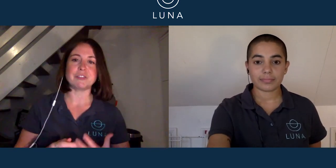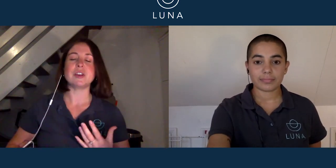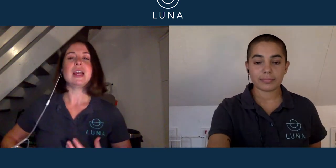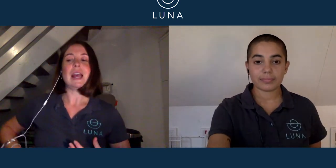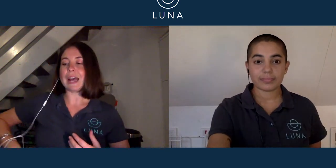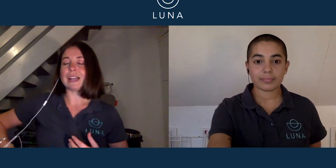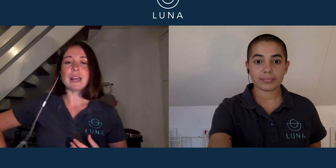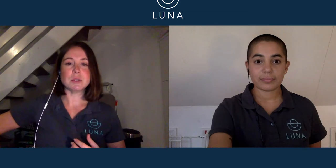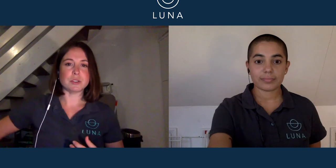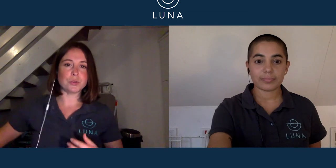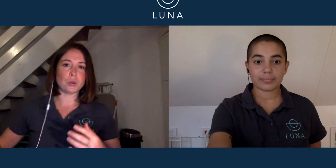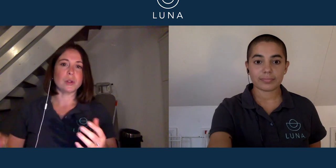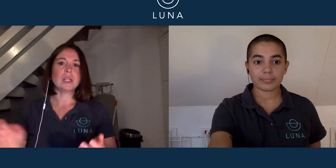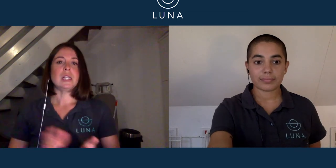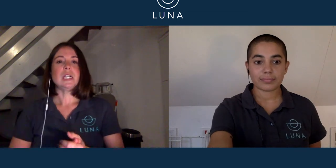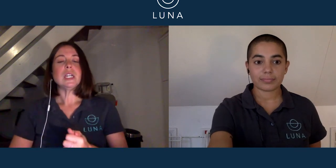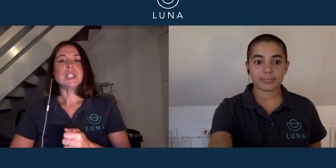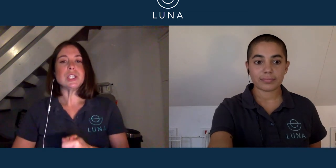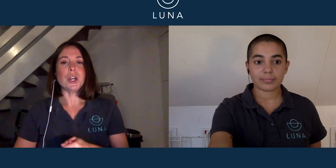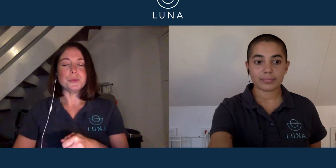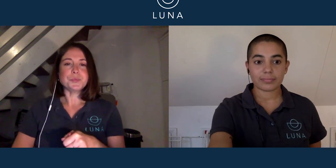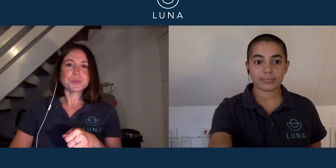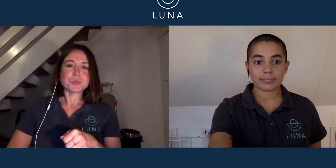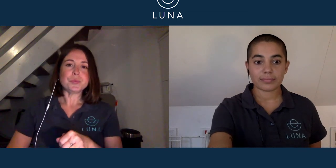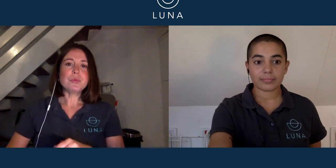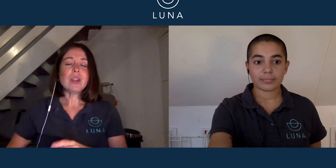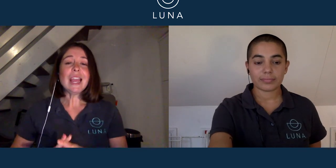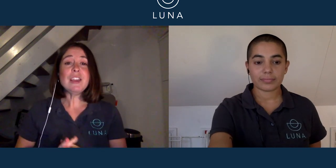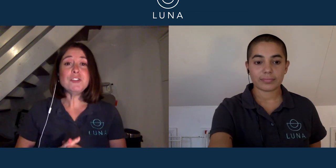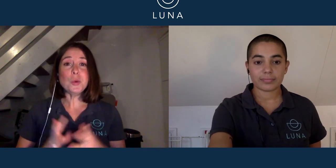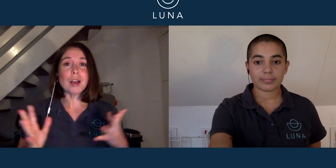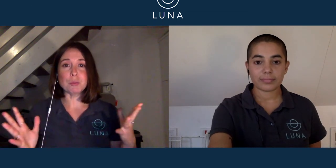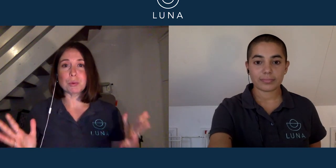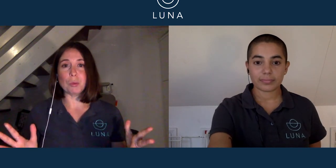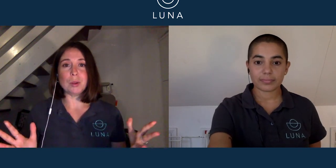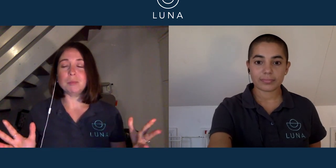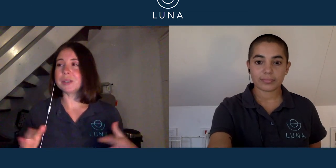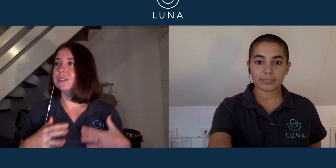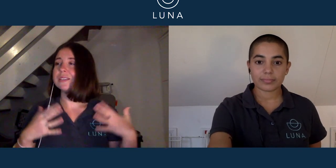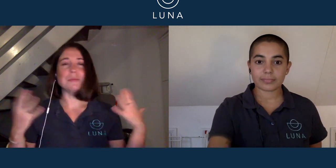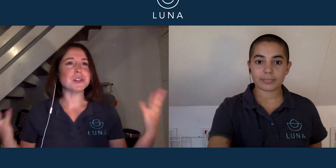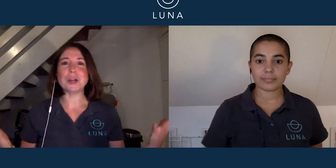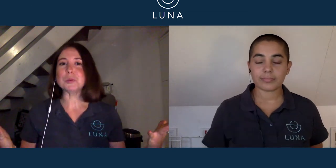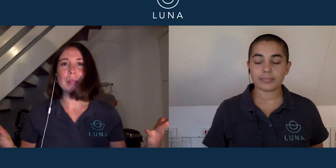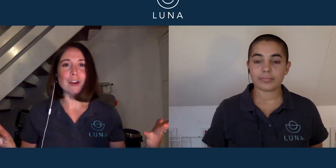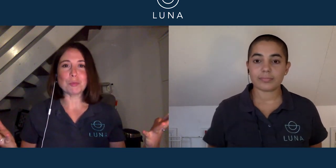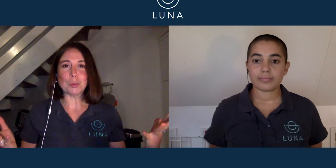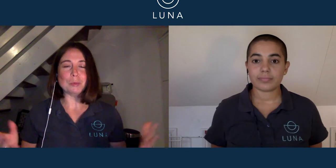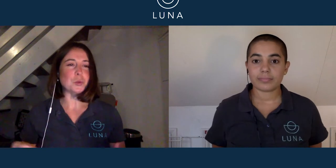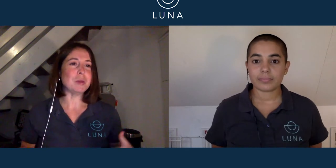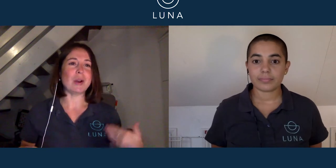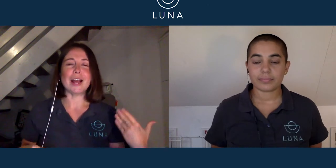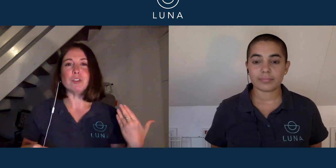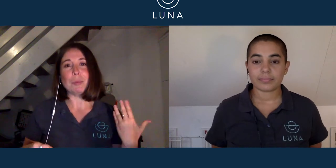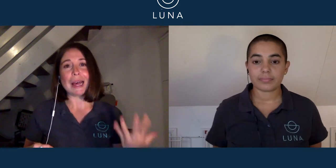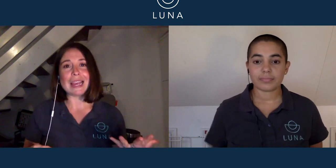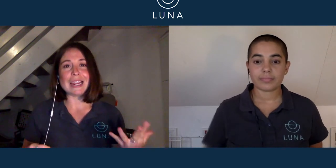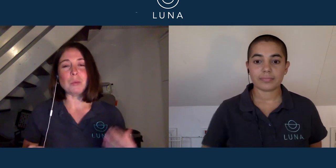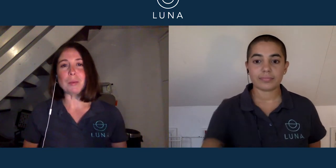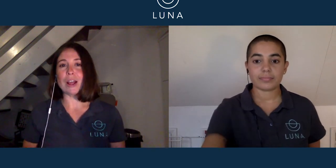and accounted for. So if you have a problem, because sometimes we have problems, we might have a pain, we might have